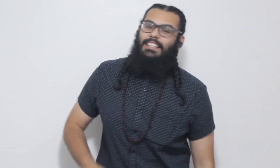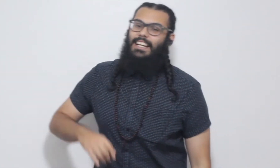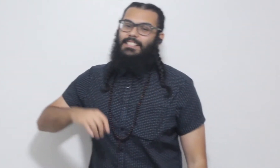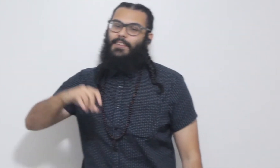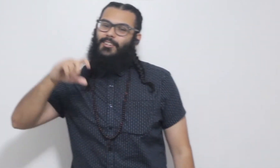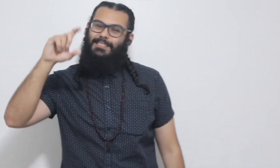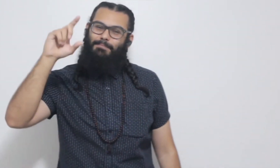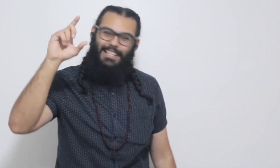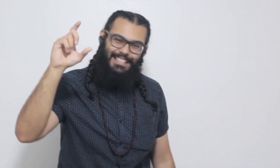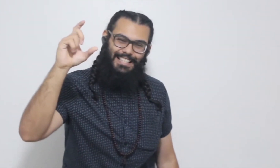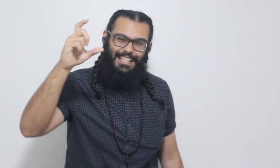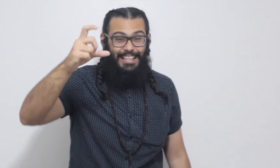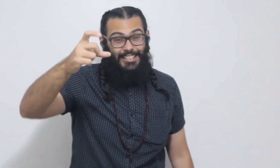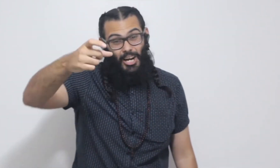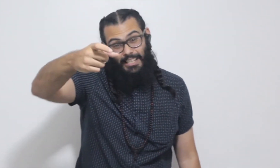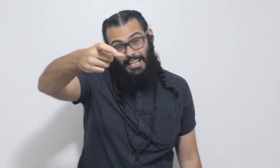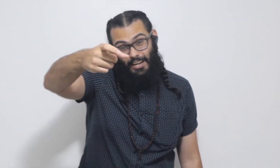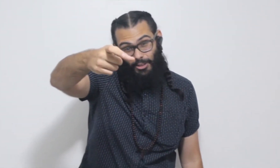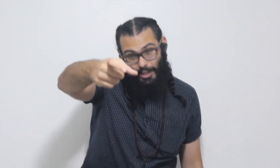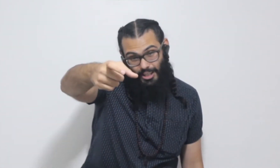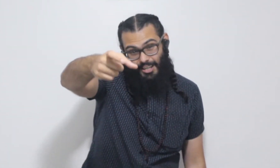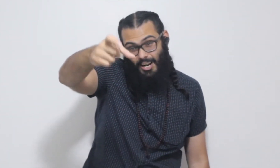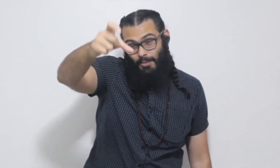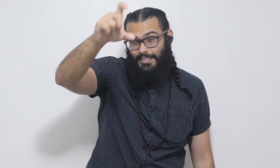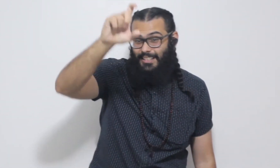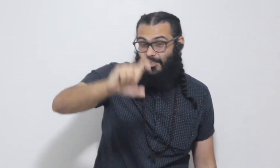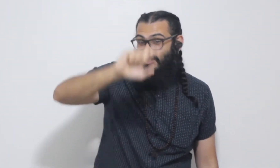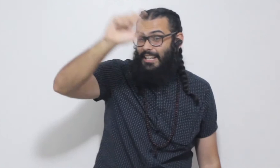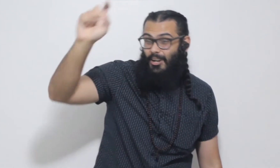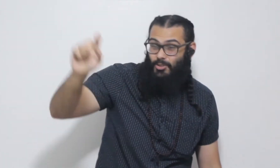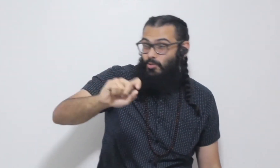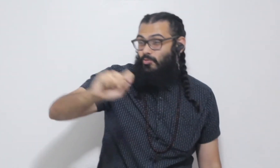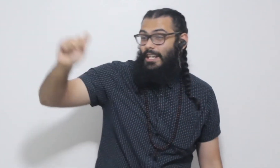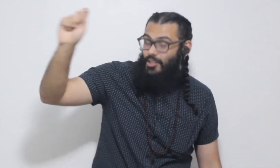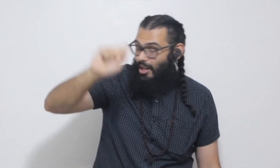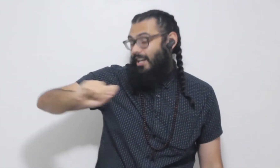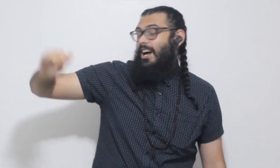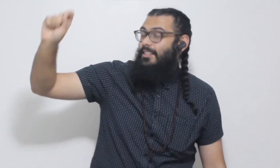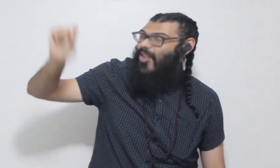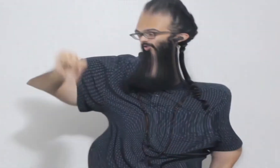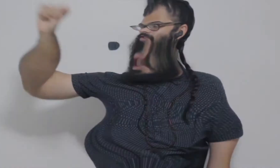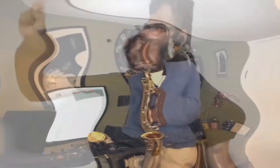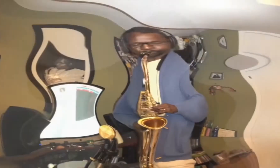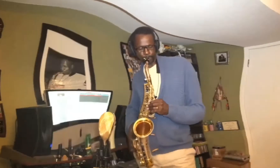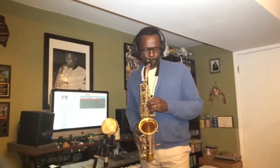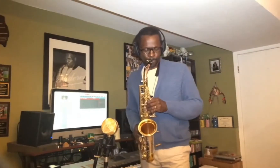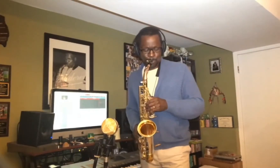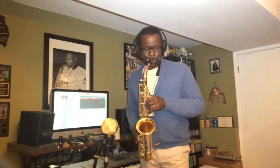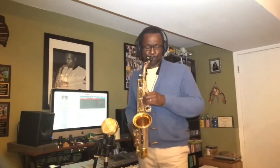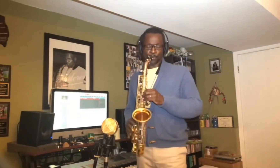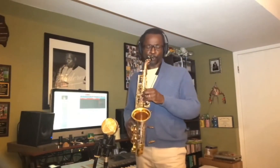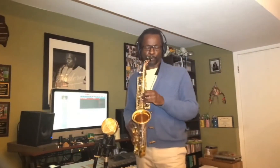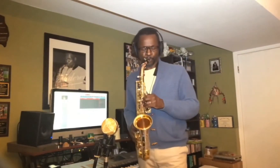Index fingers bent like the hugging of a trigger Pressing nozzles down to reach a consecration